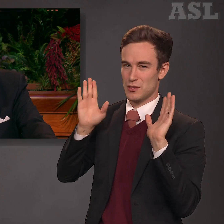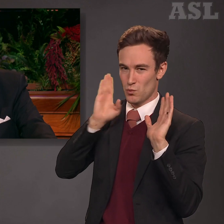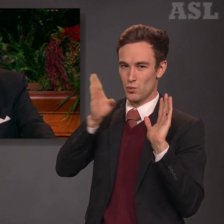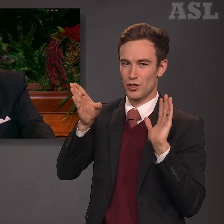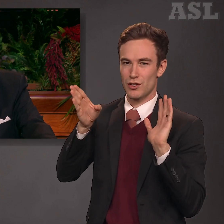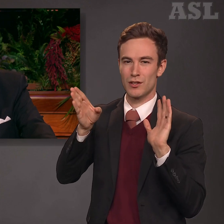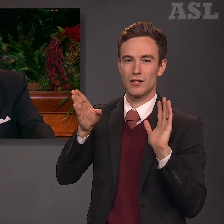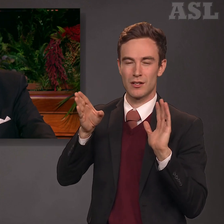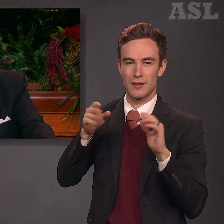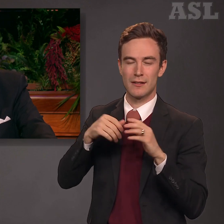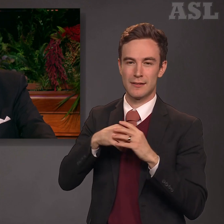cross.